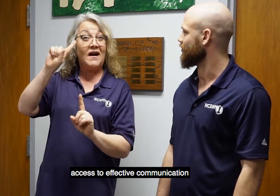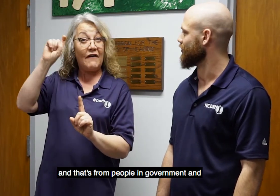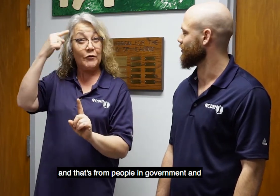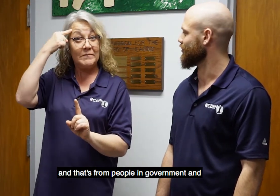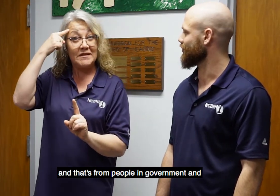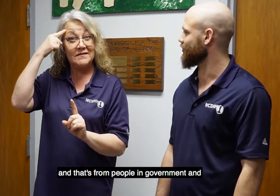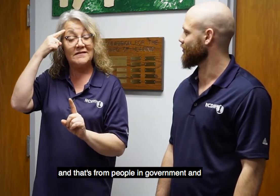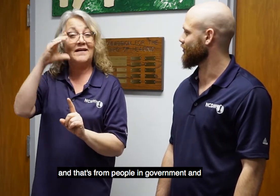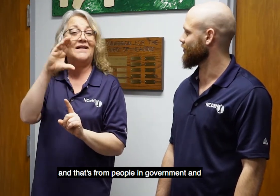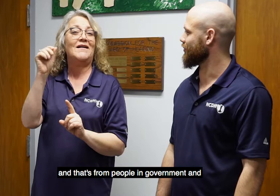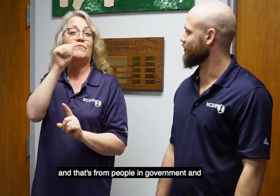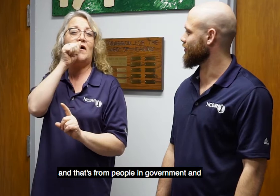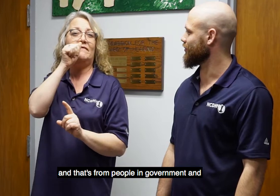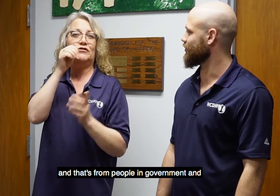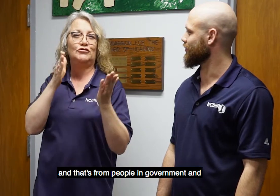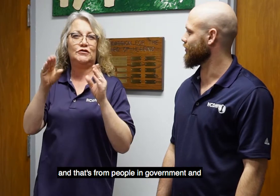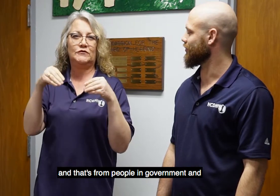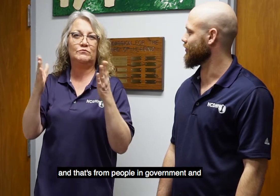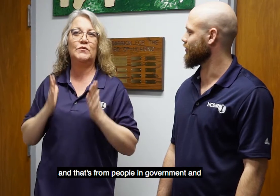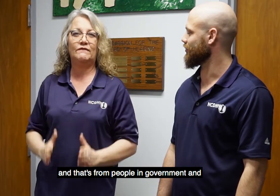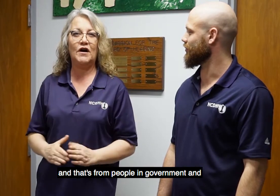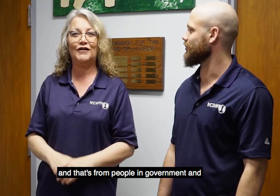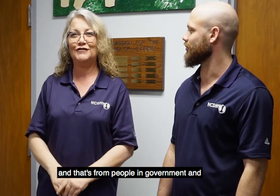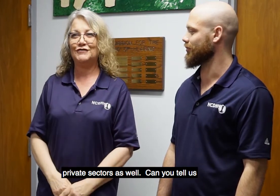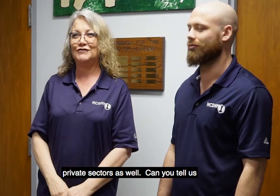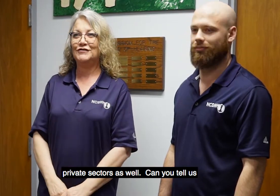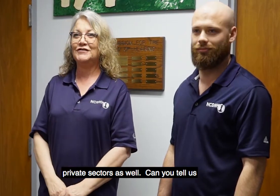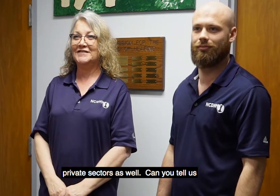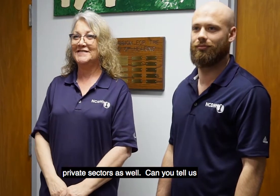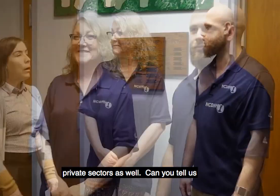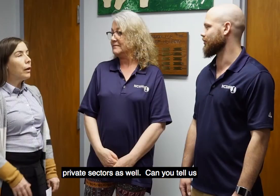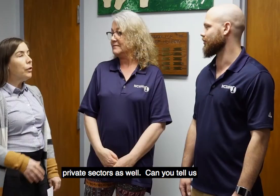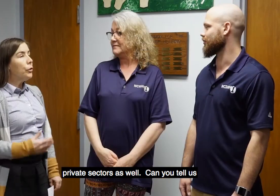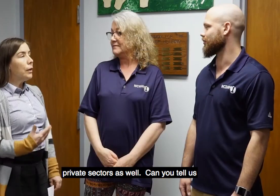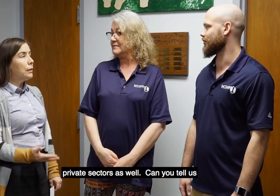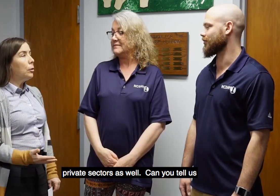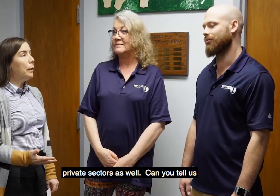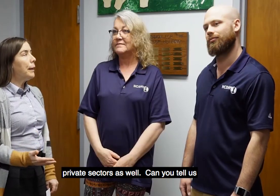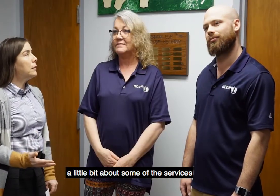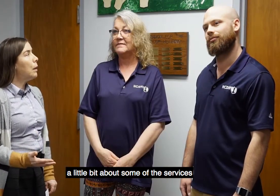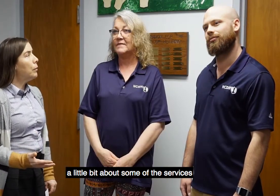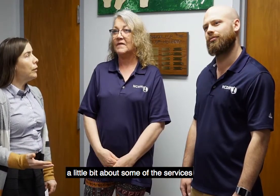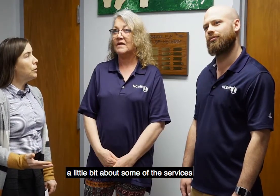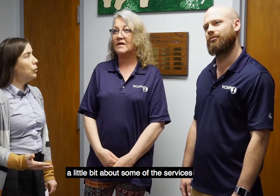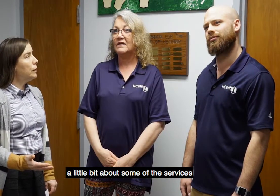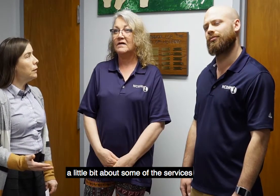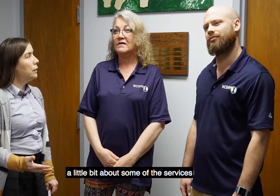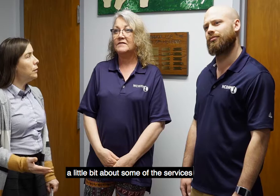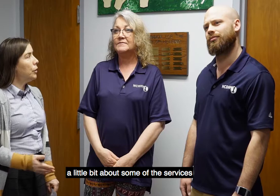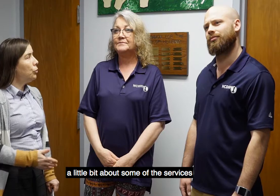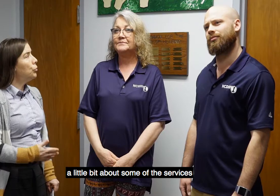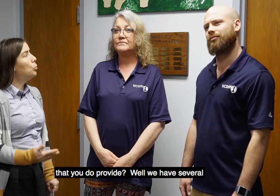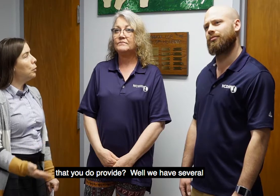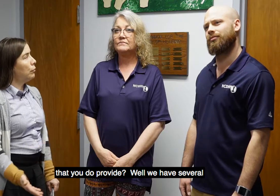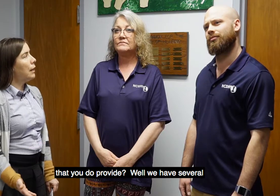And that's from people in government and private sectors as well. Can you tell us a little bit about some of the services that you do provide?